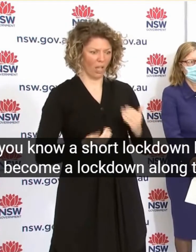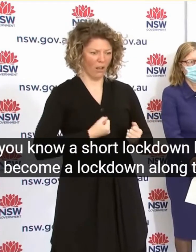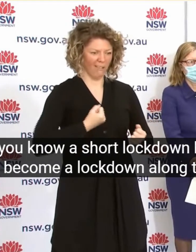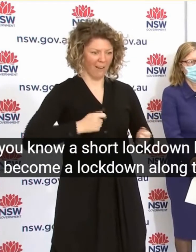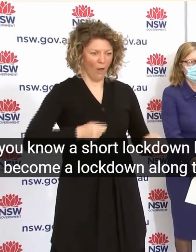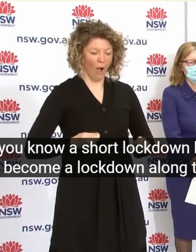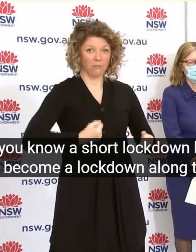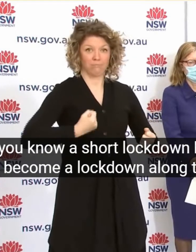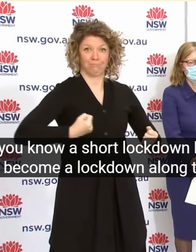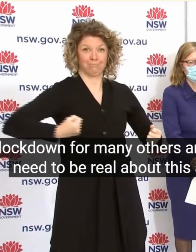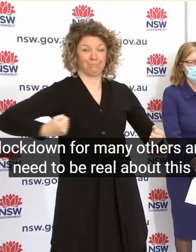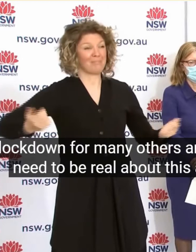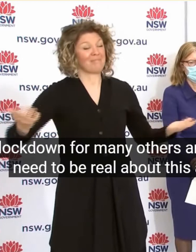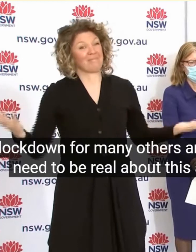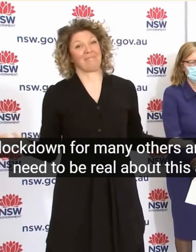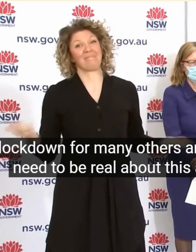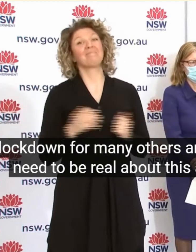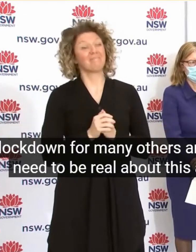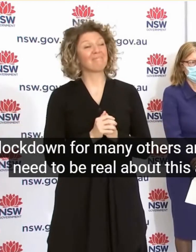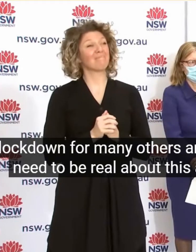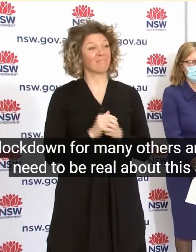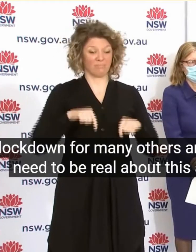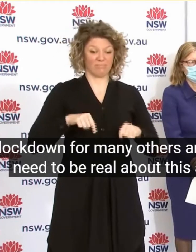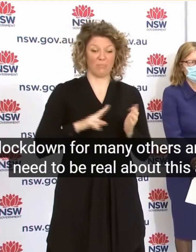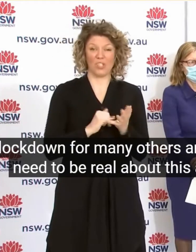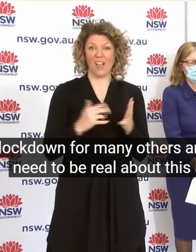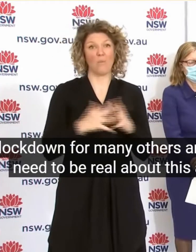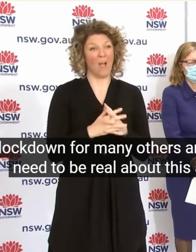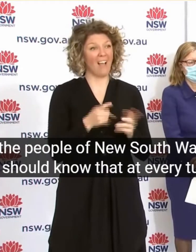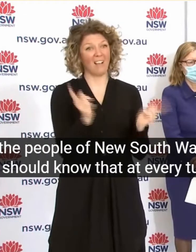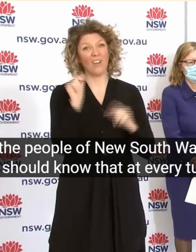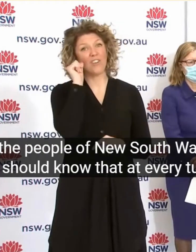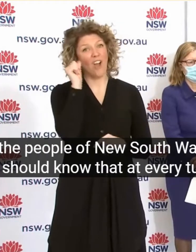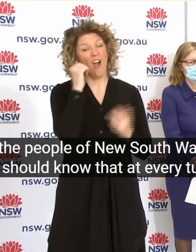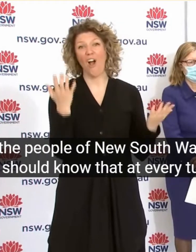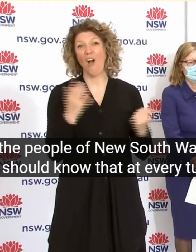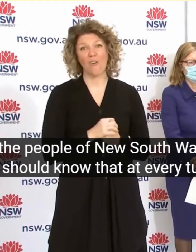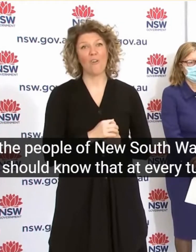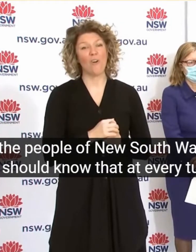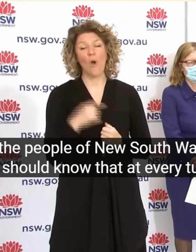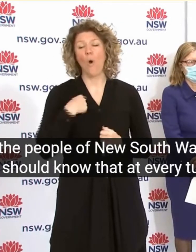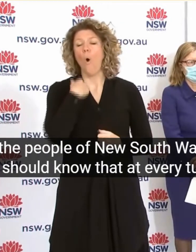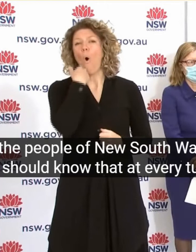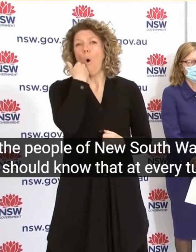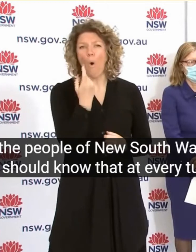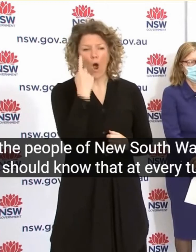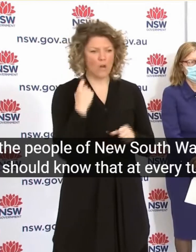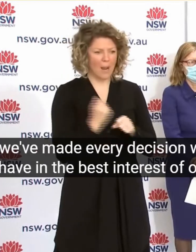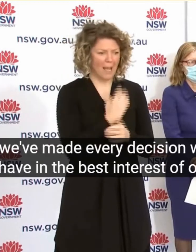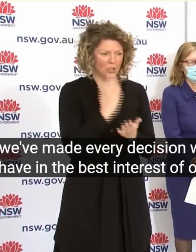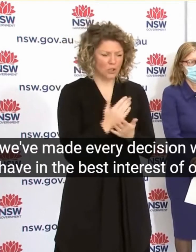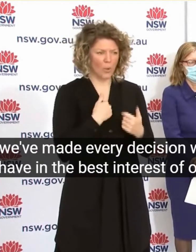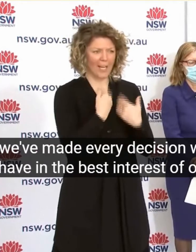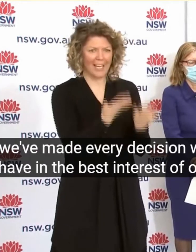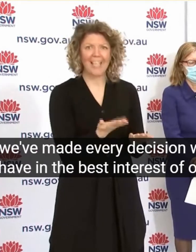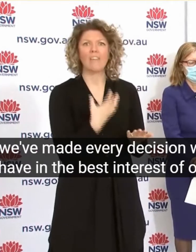Need To Be Real About This And The People Of New South Wales Should Know That At Every Turn We Have Every Decision We Have